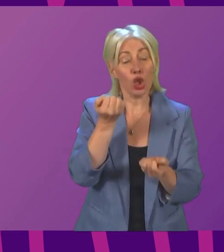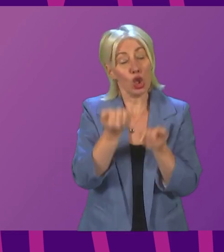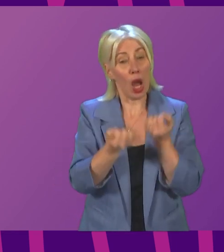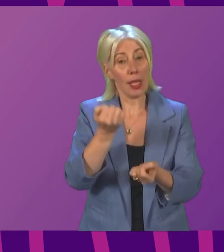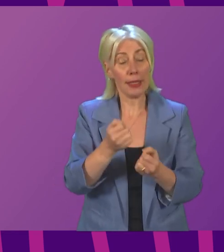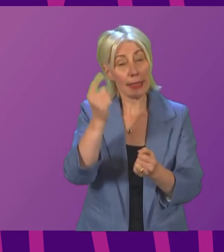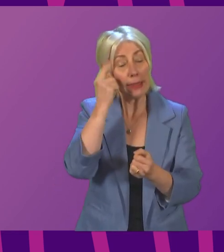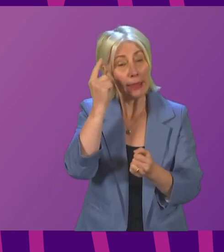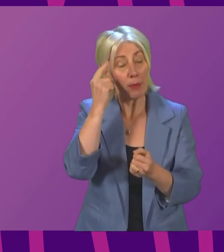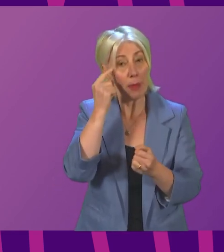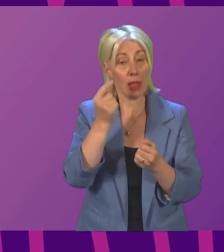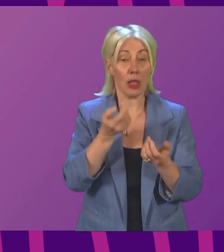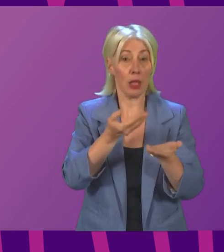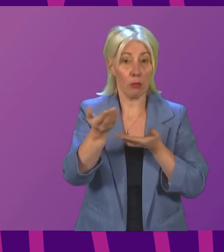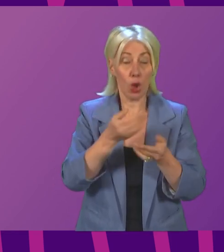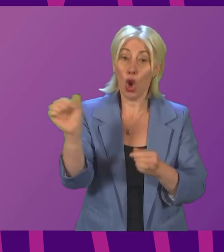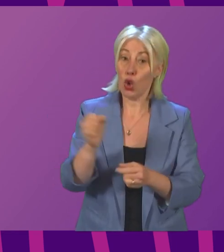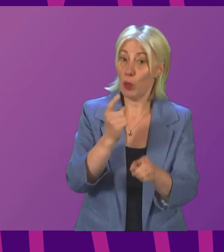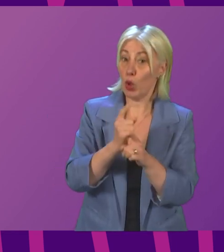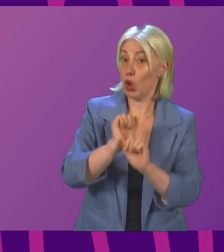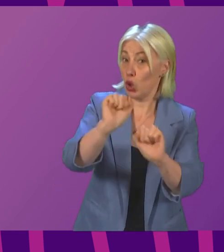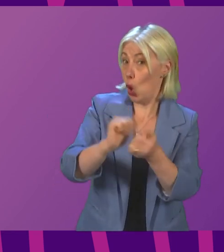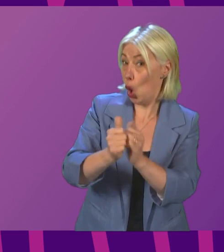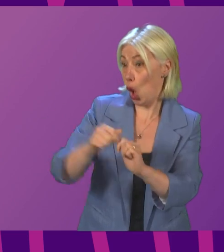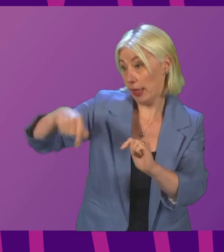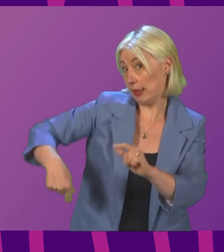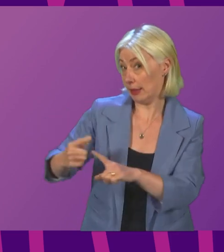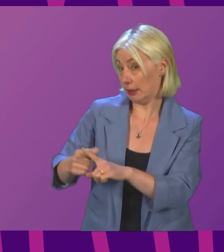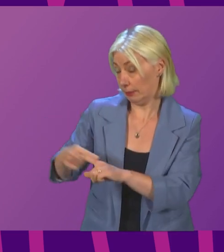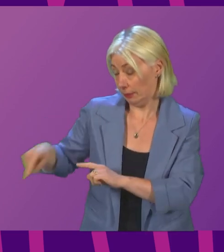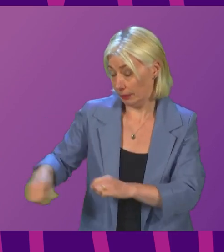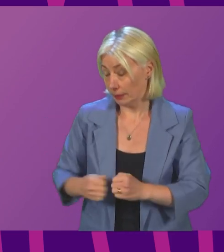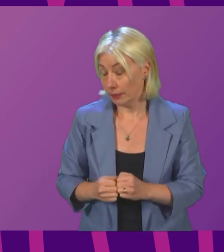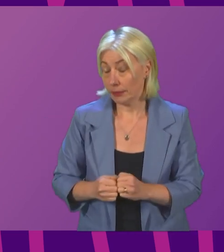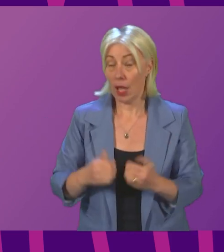he should be having some conversations with his own colleagues as well. But here we have it, Presiding Officer,